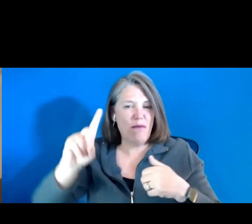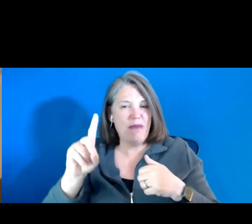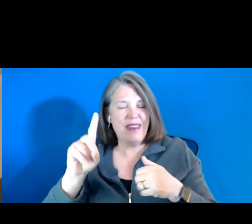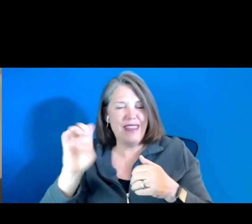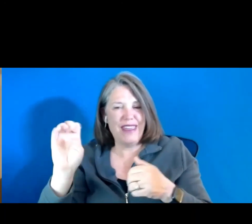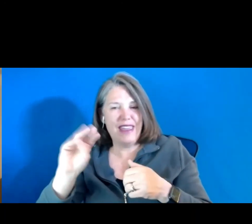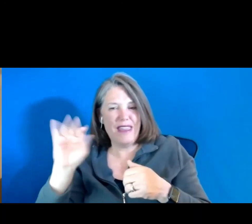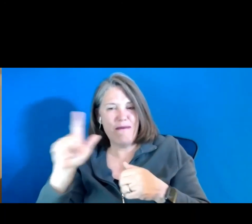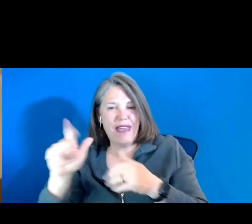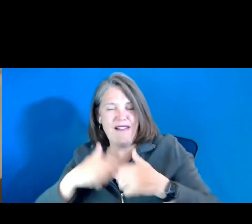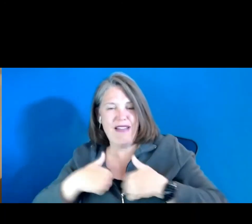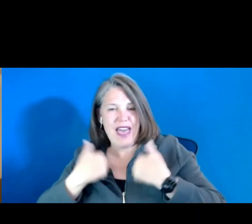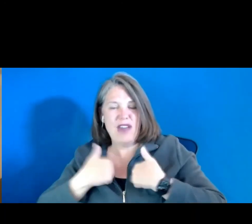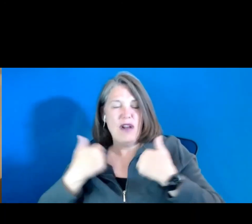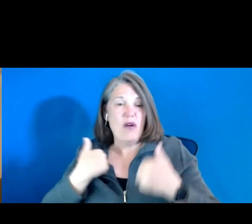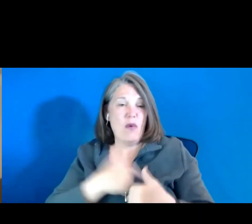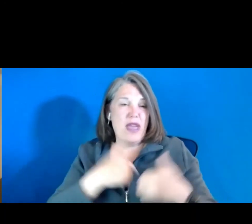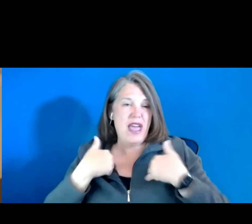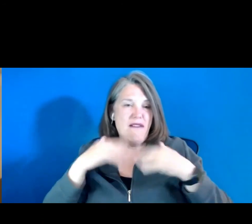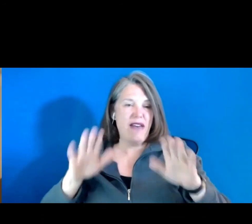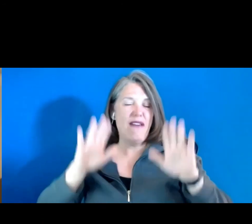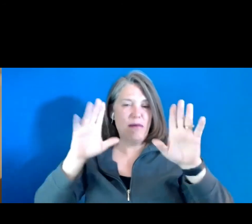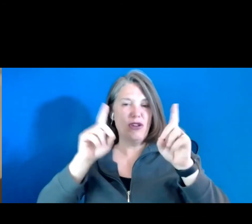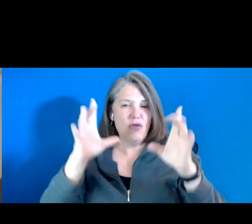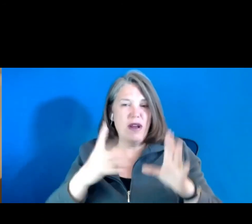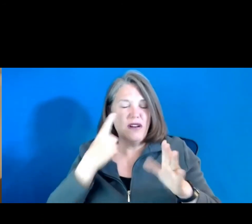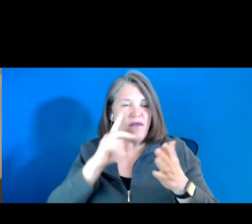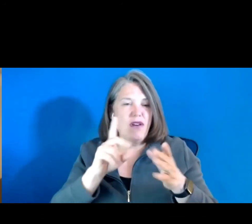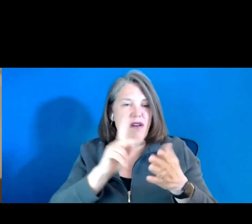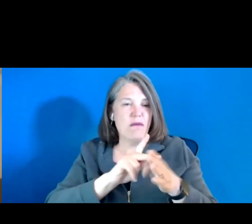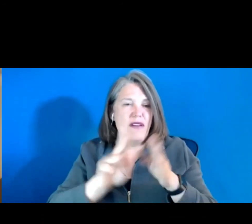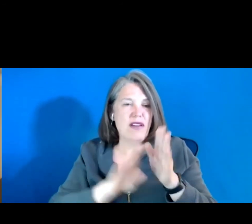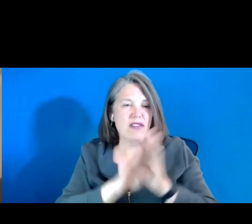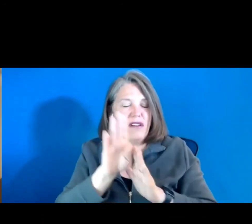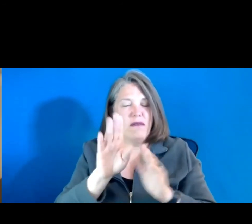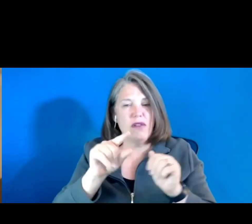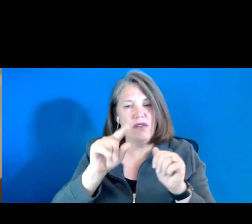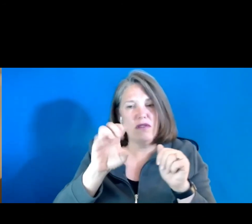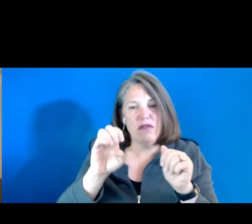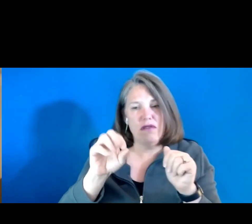and we have a fabulous director of professional development, George Wimbley.